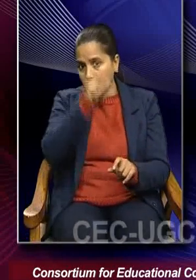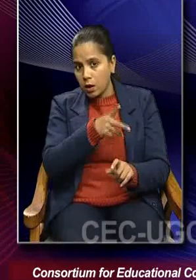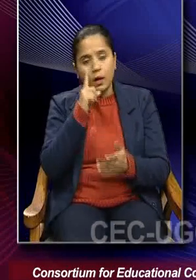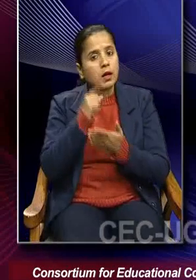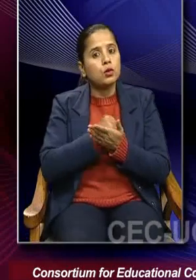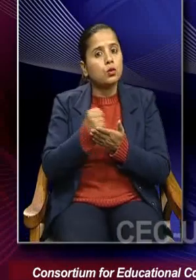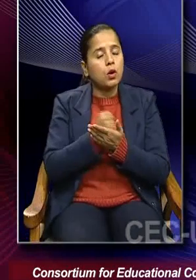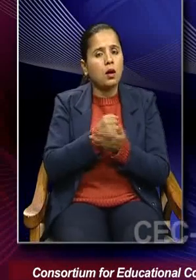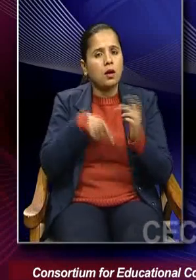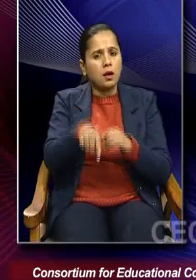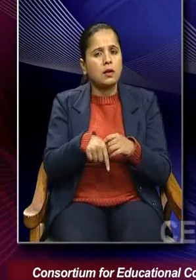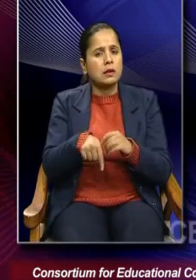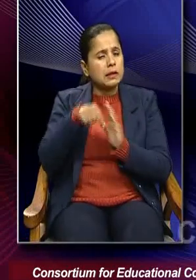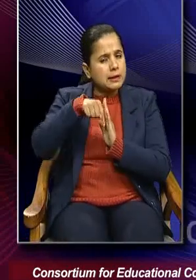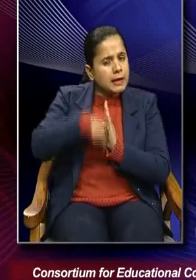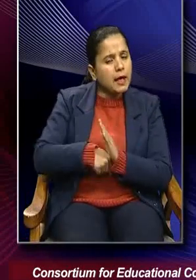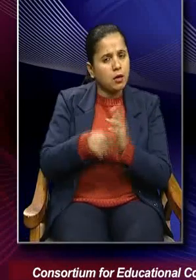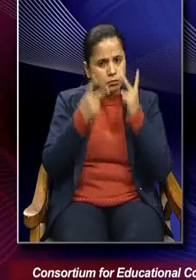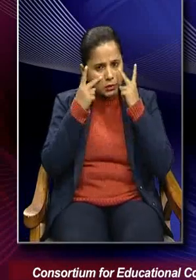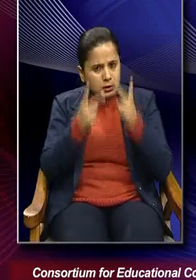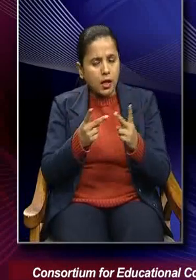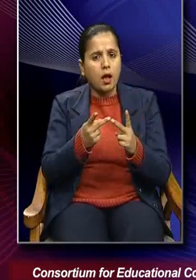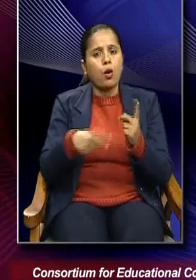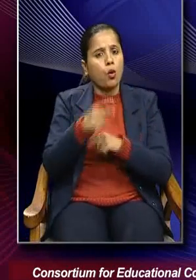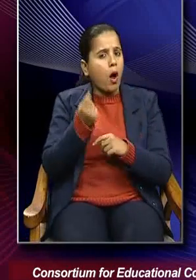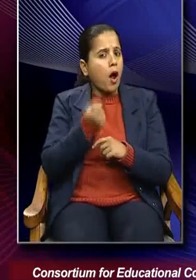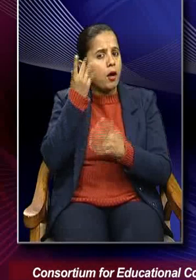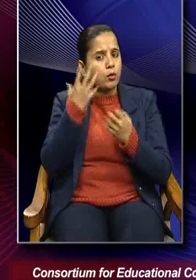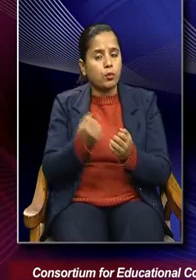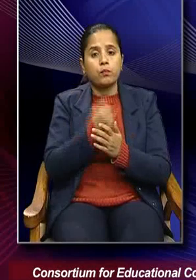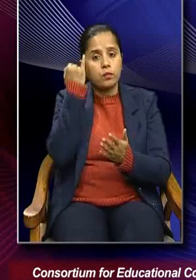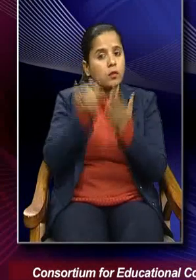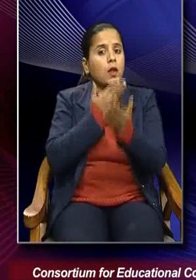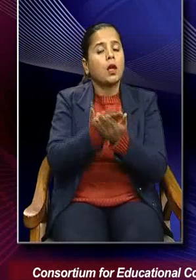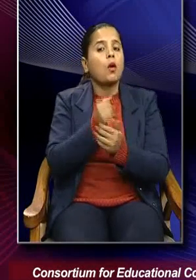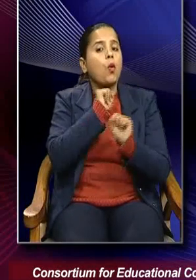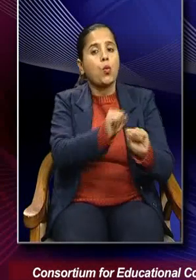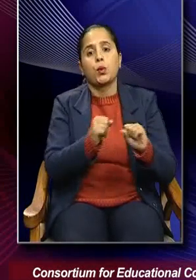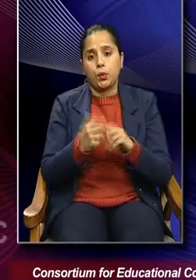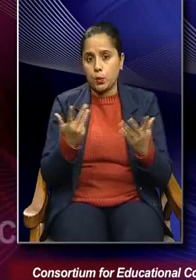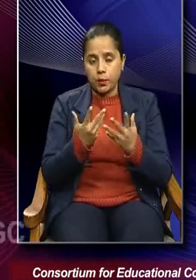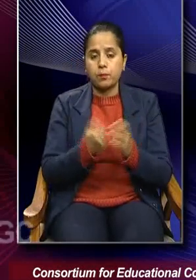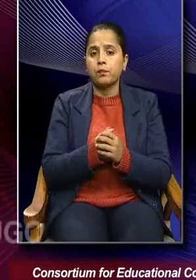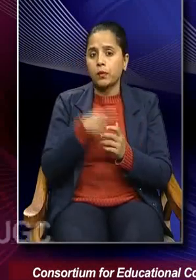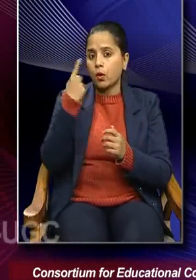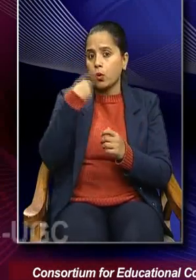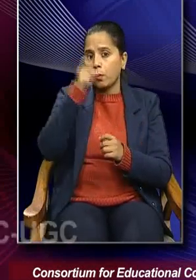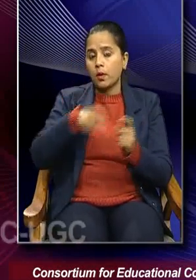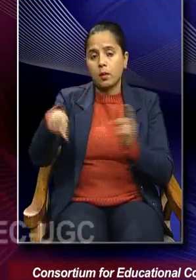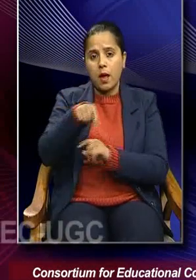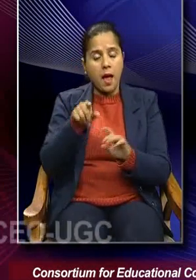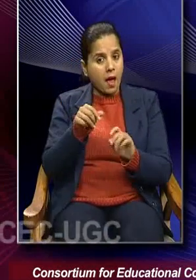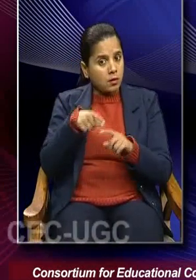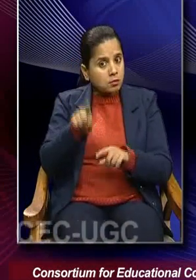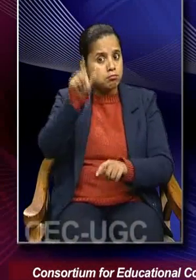penetrate deep inside it. So, his suggestion was that those who are kind